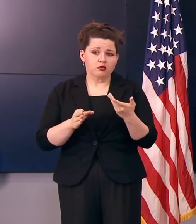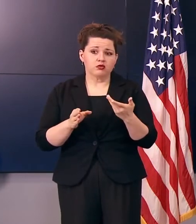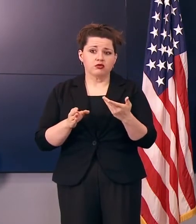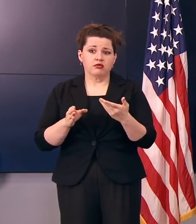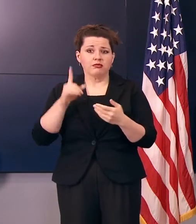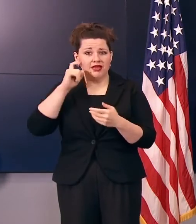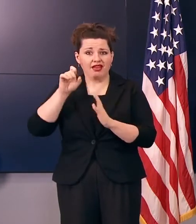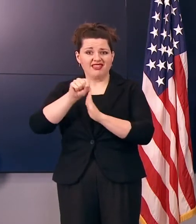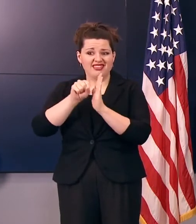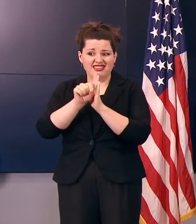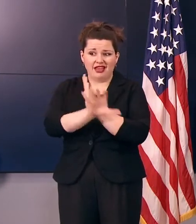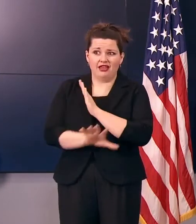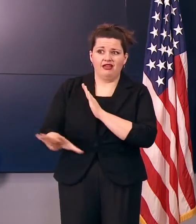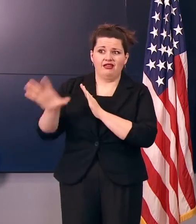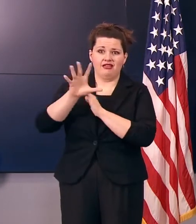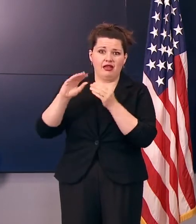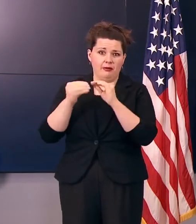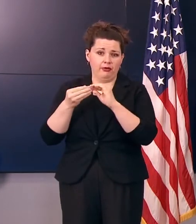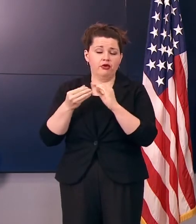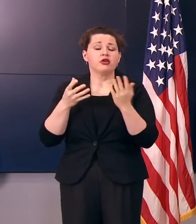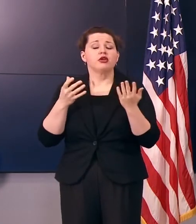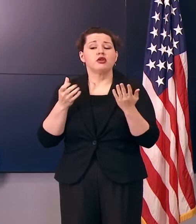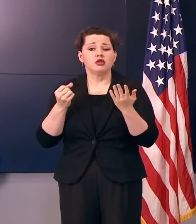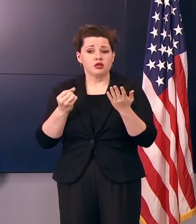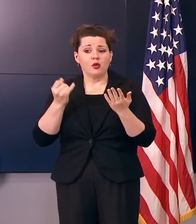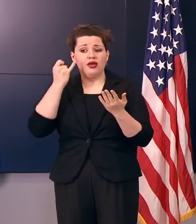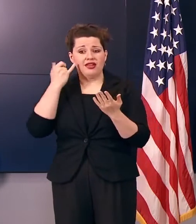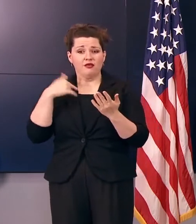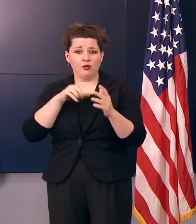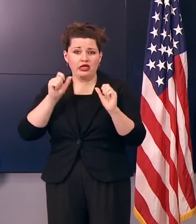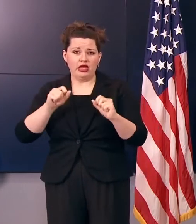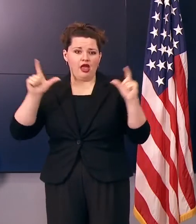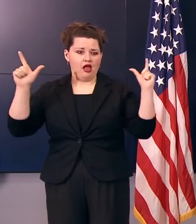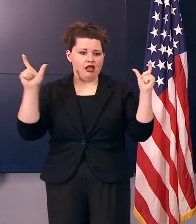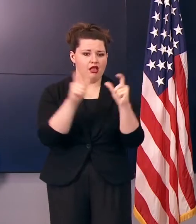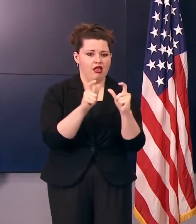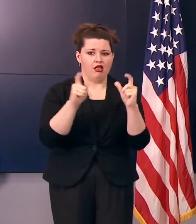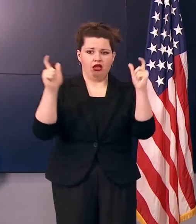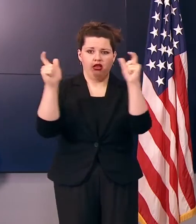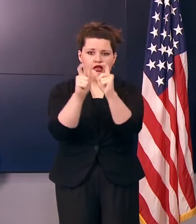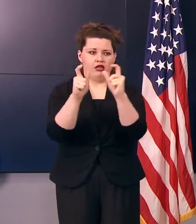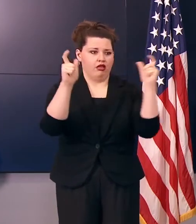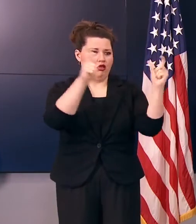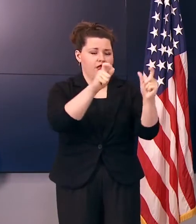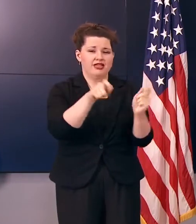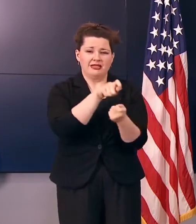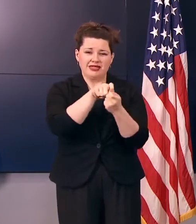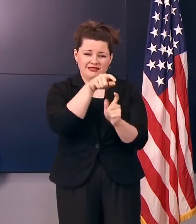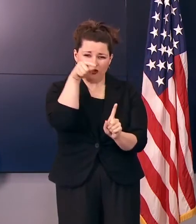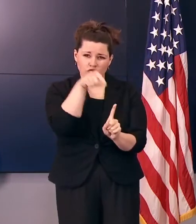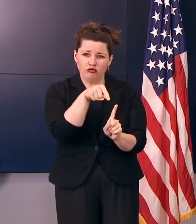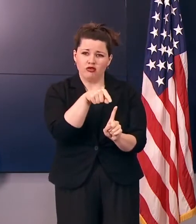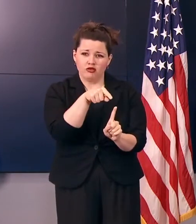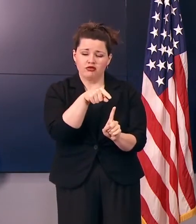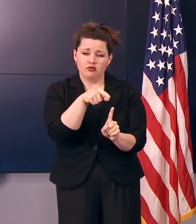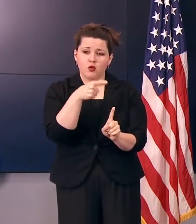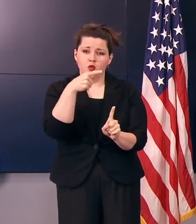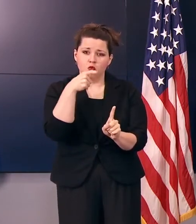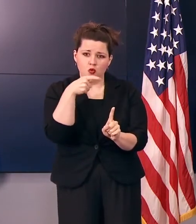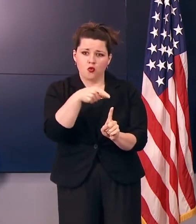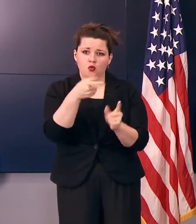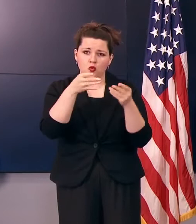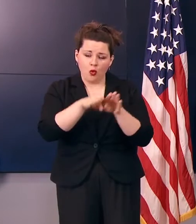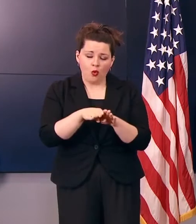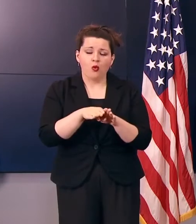statewide numbers. And so the more that we're able to drill down and really, you know, target and be specific about where we're